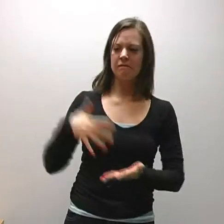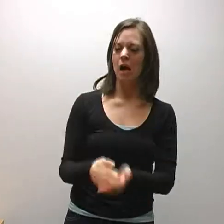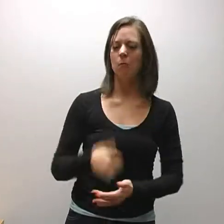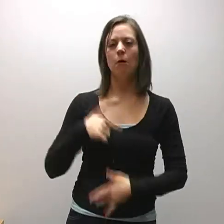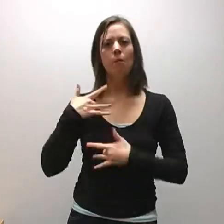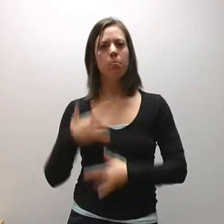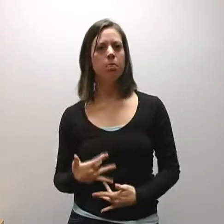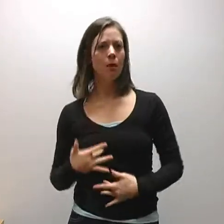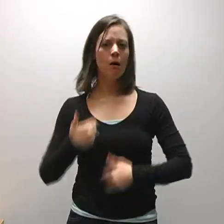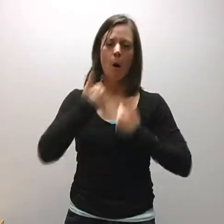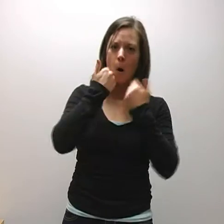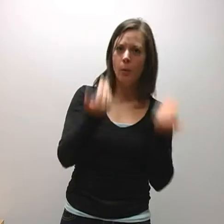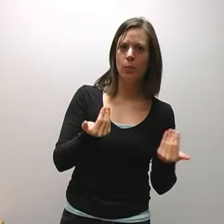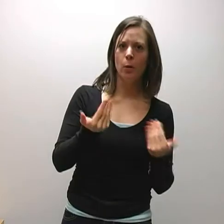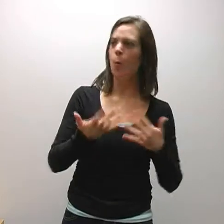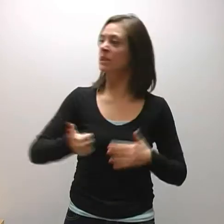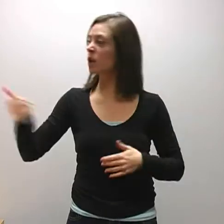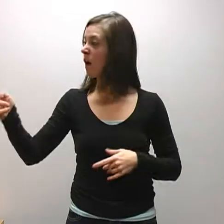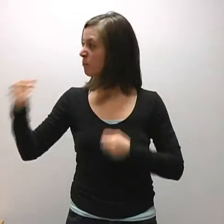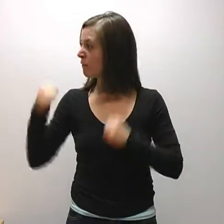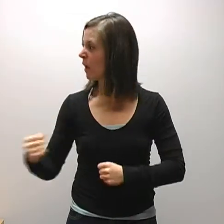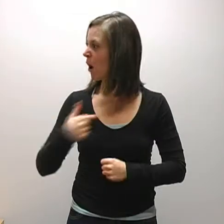them, and we'll be to them.